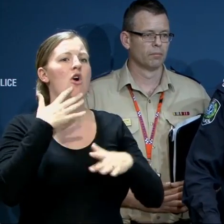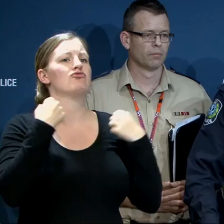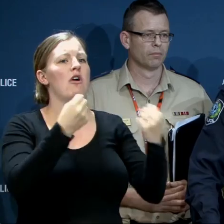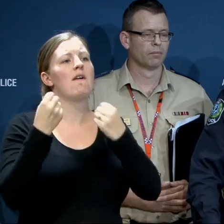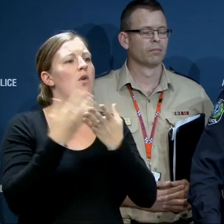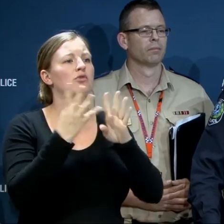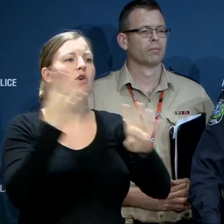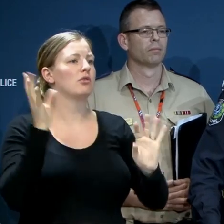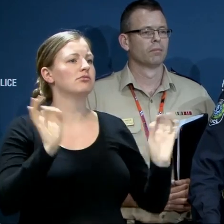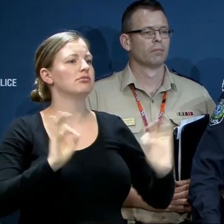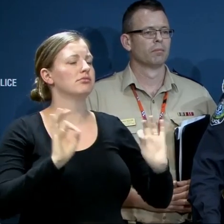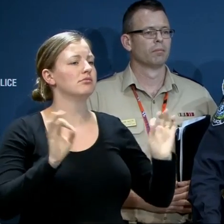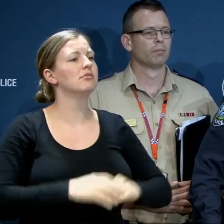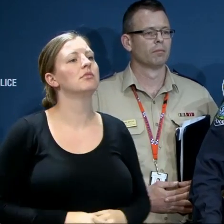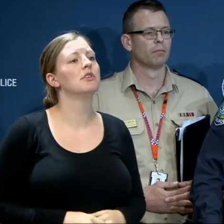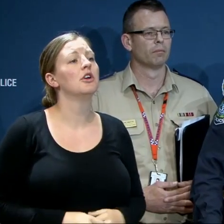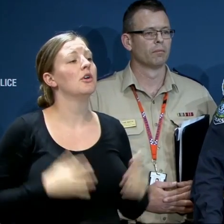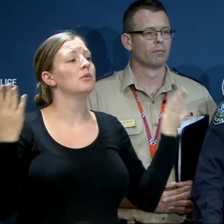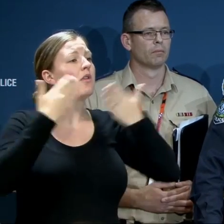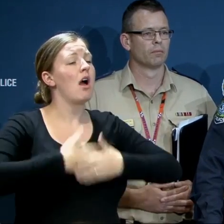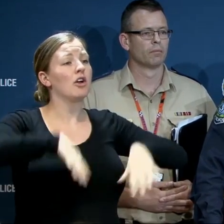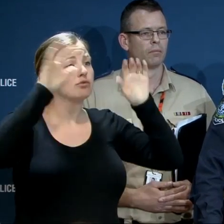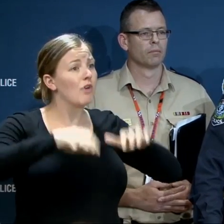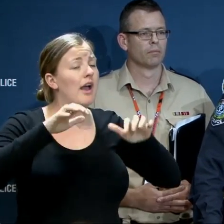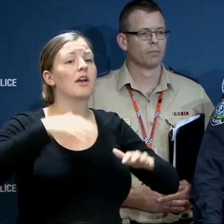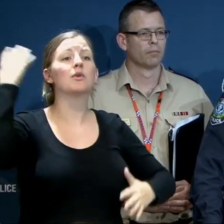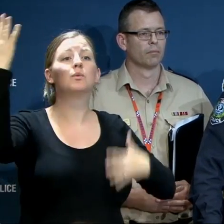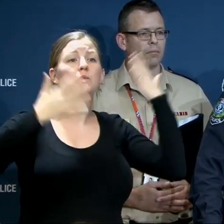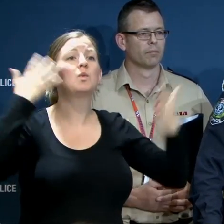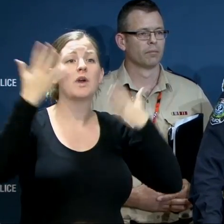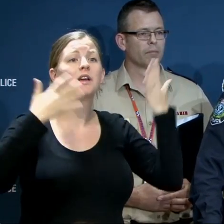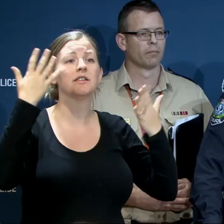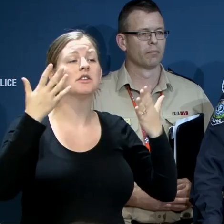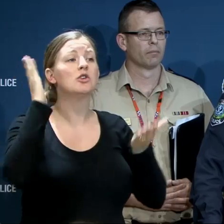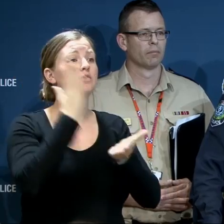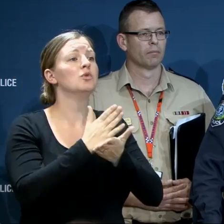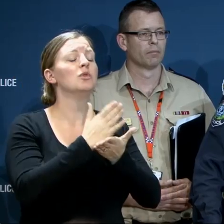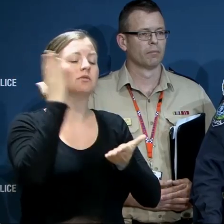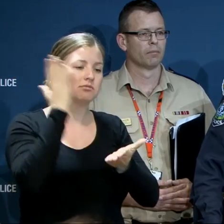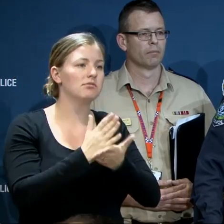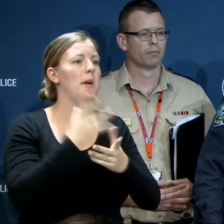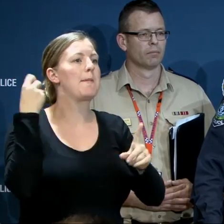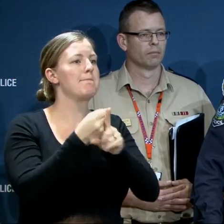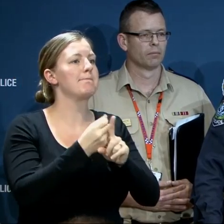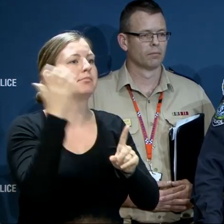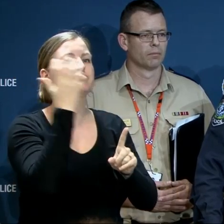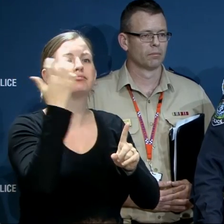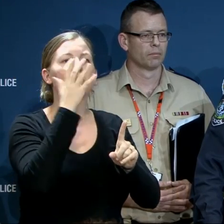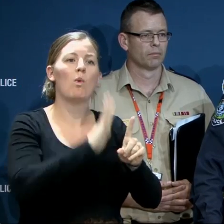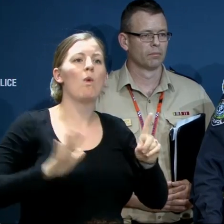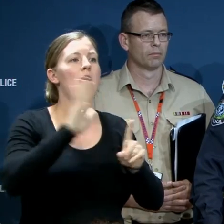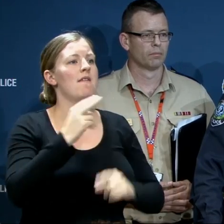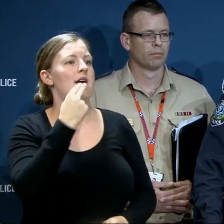that the winds and rain force that we are going to experience could have significant impacts across the entire